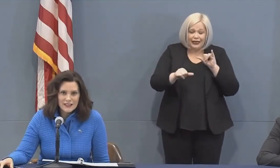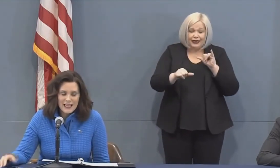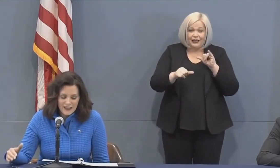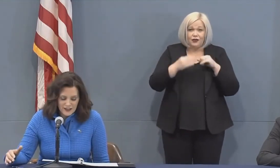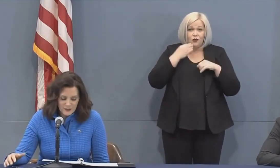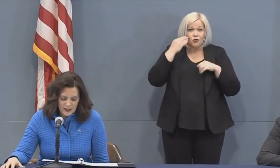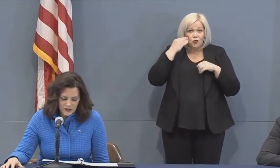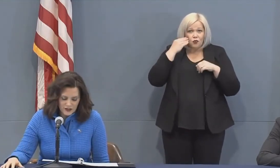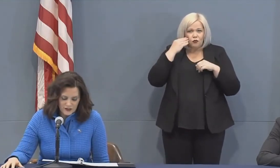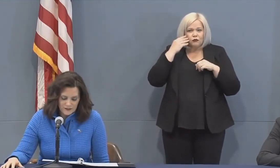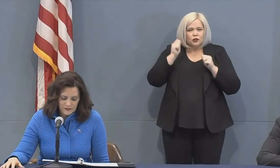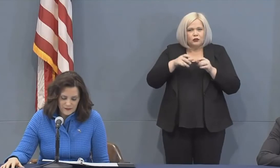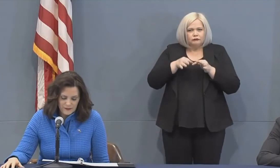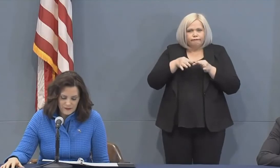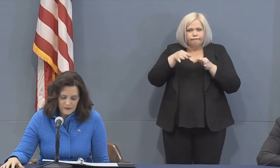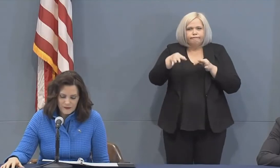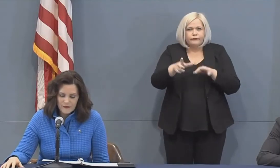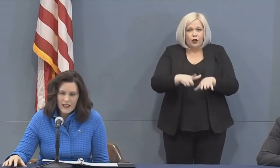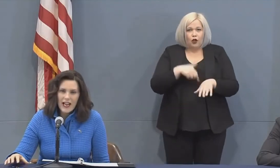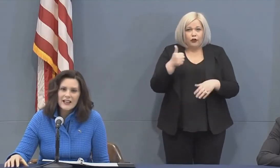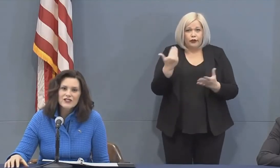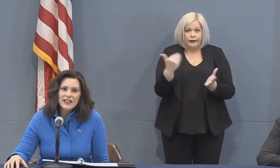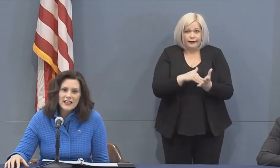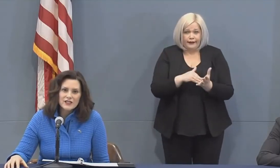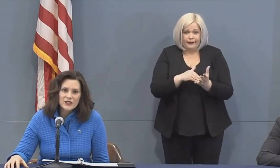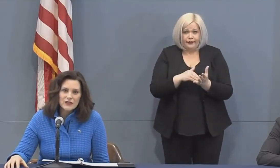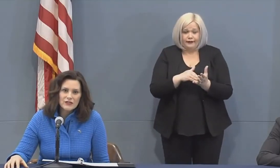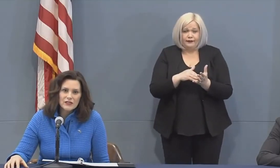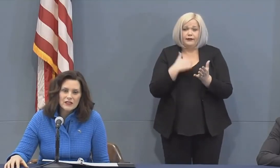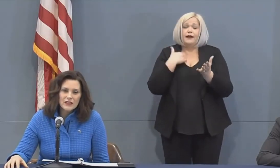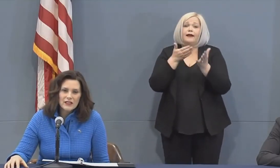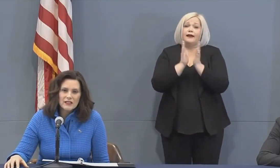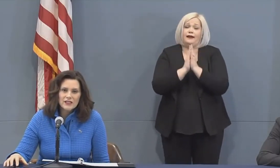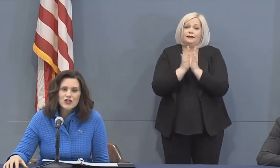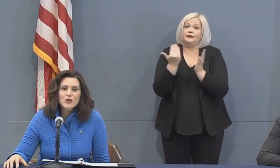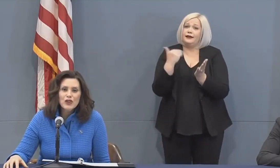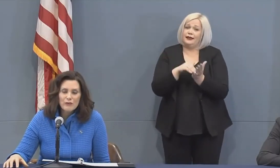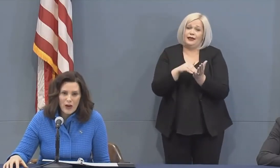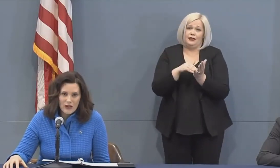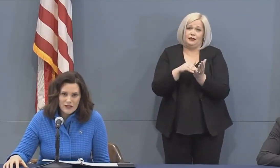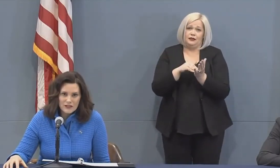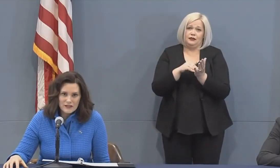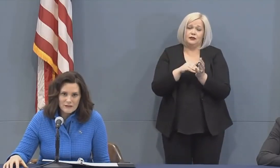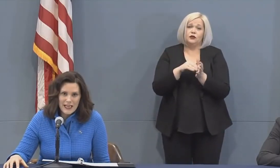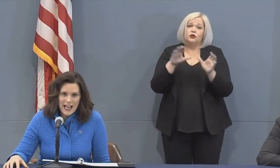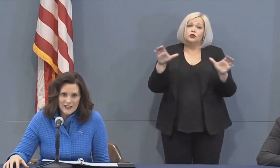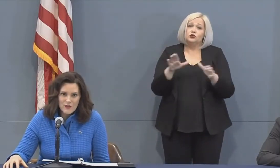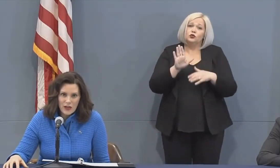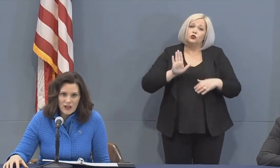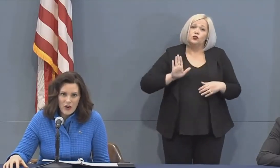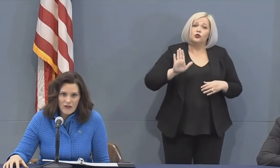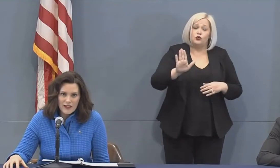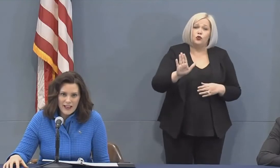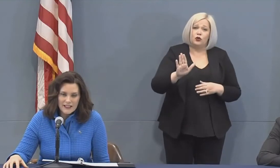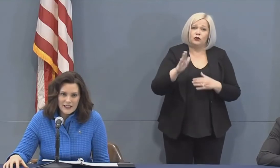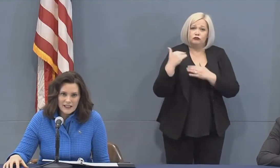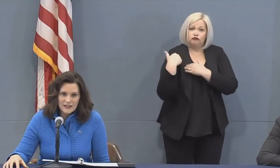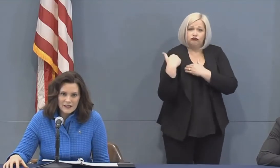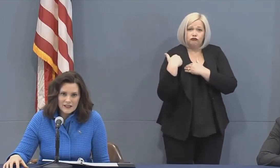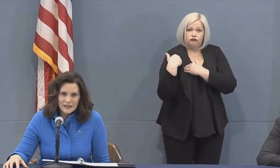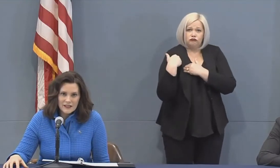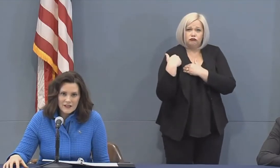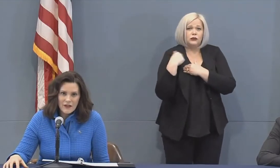in this posture. I just ask you to do your part by not spreading COVID